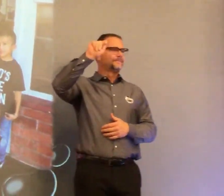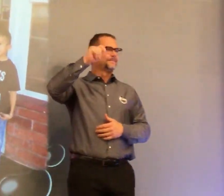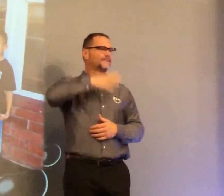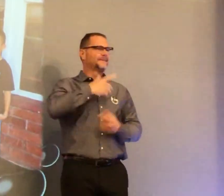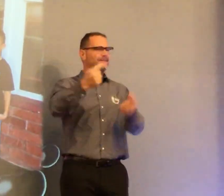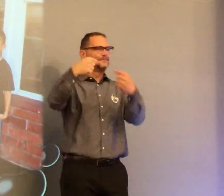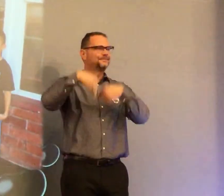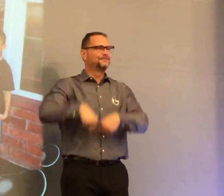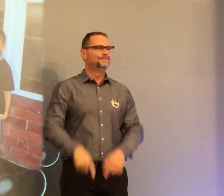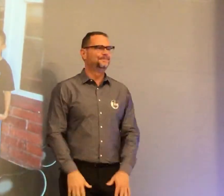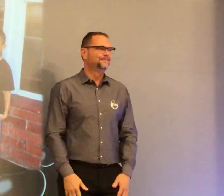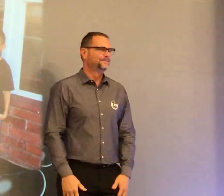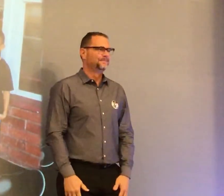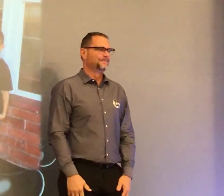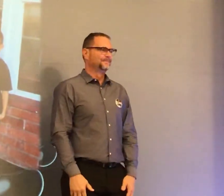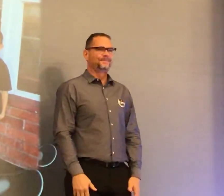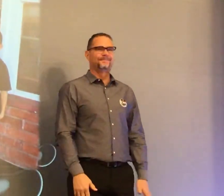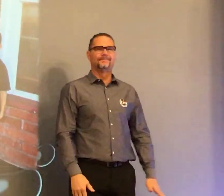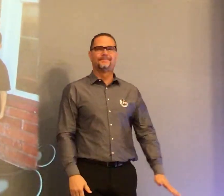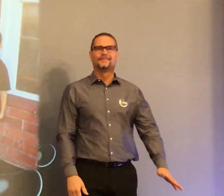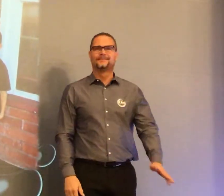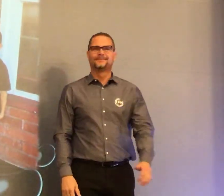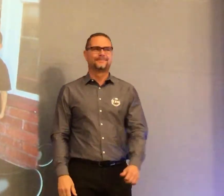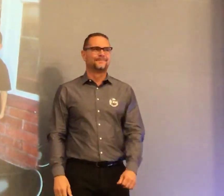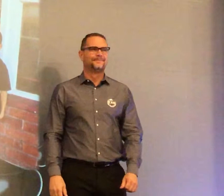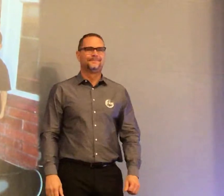We have Joshua Seibert from middle school.